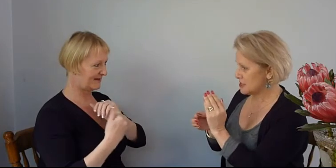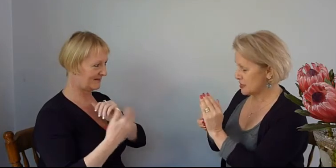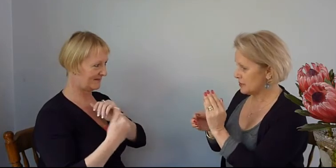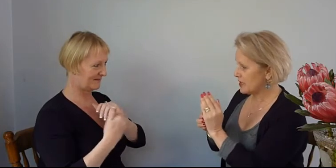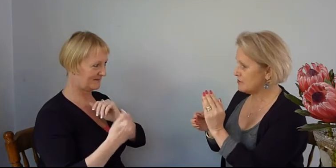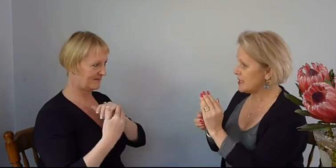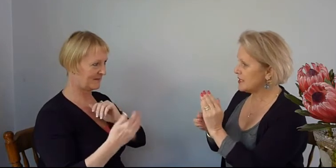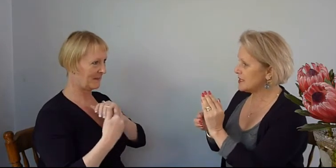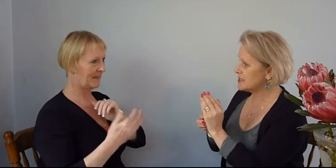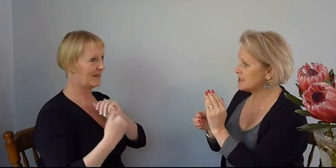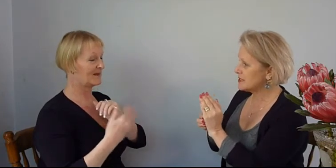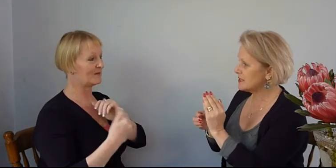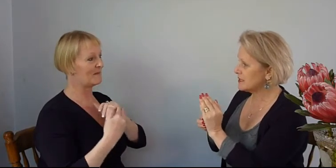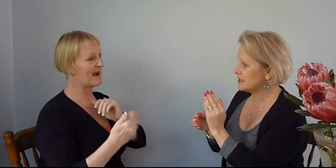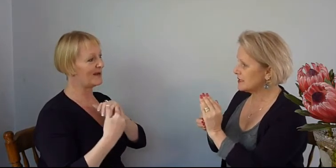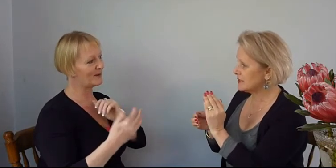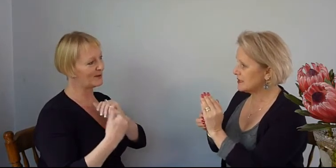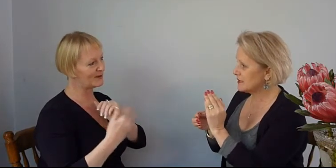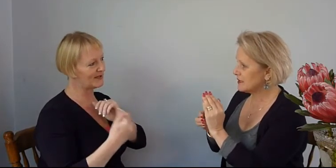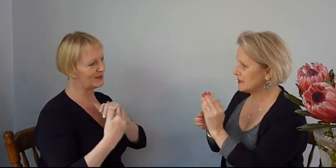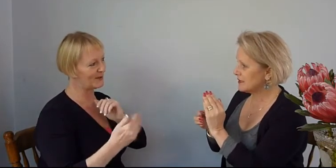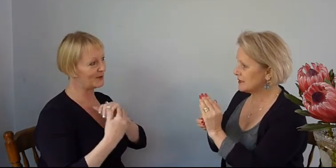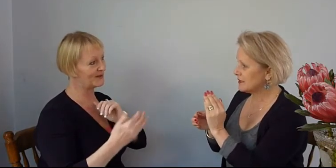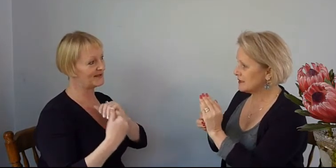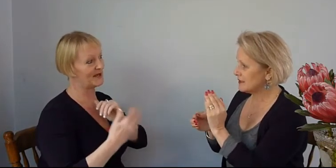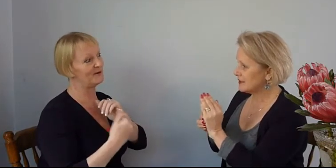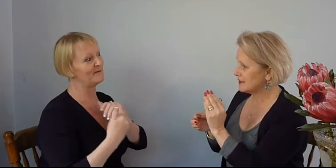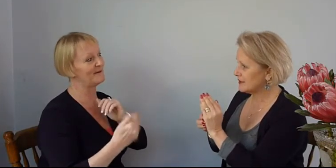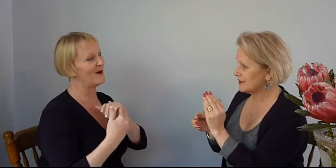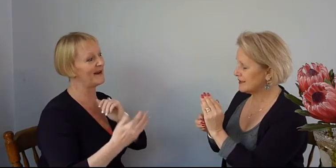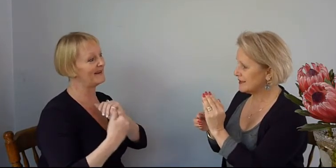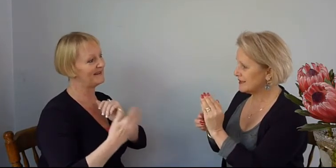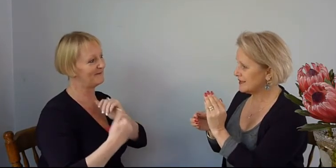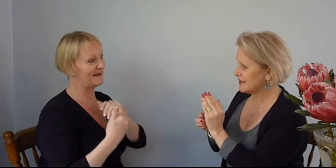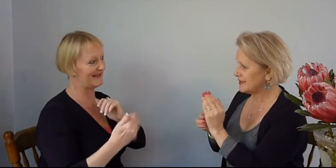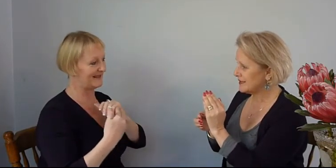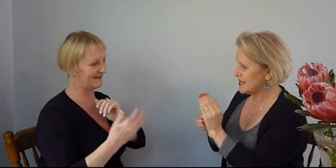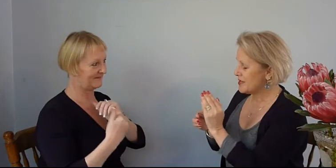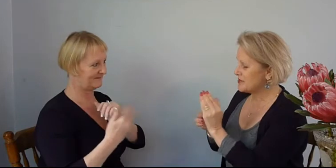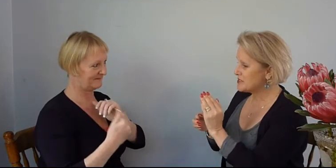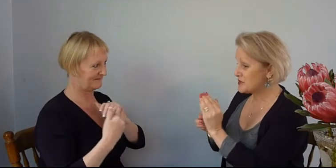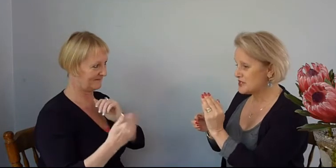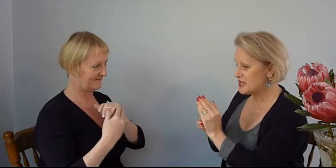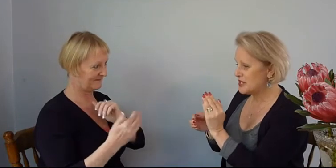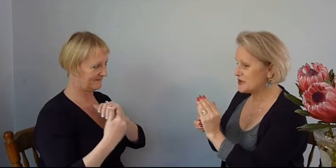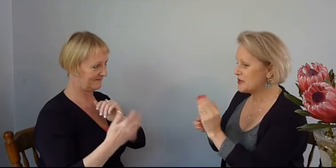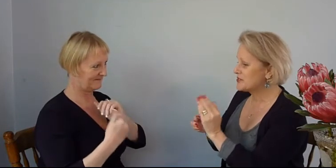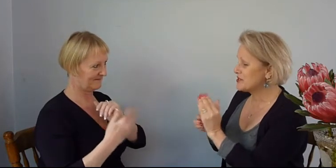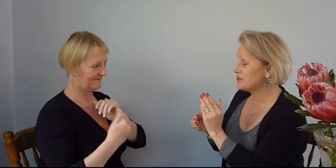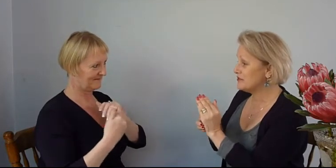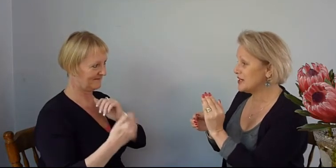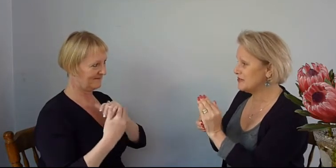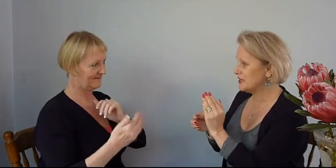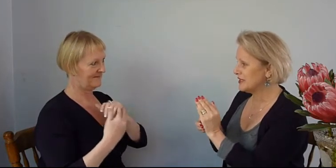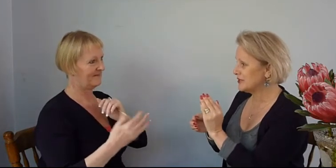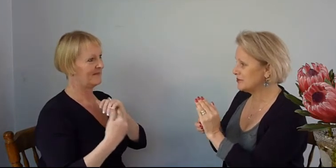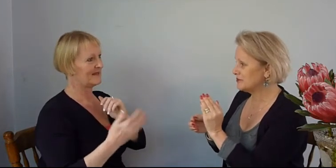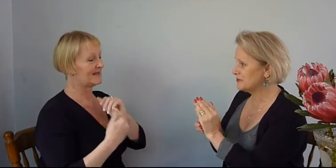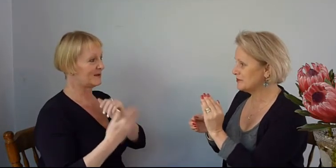trembling in my knees this remaining 13 year old terrified feeling this 13 year old terrified feeling still